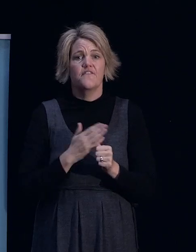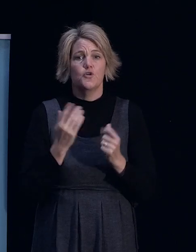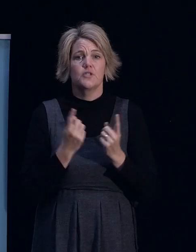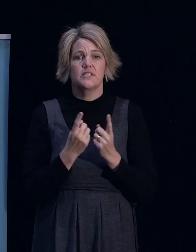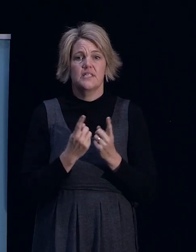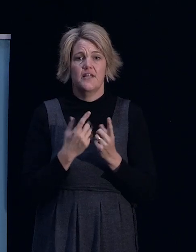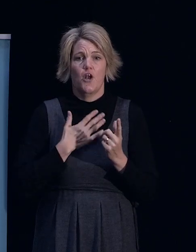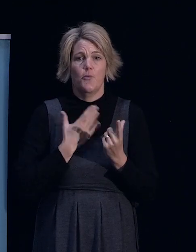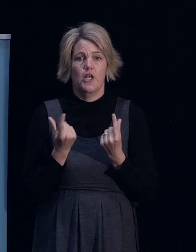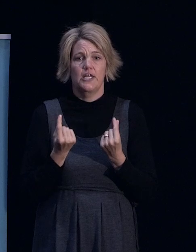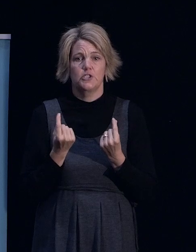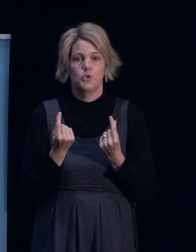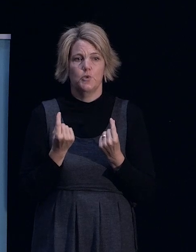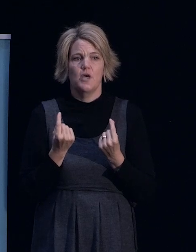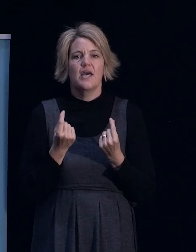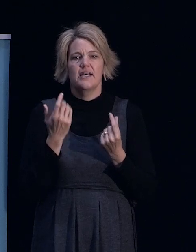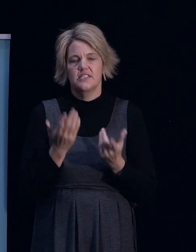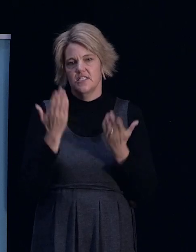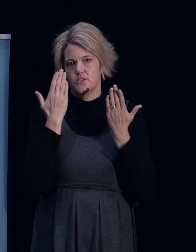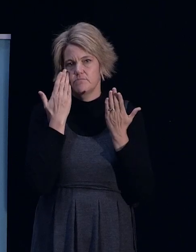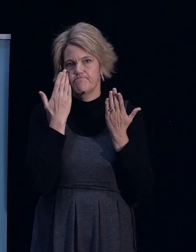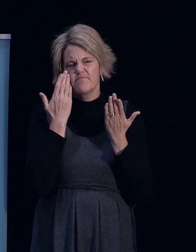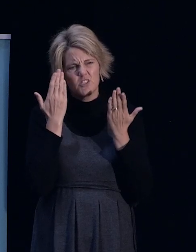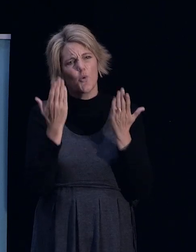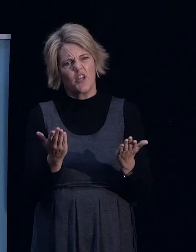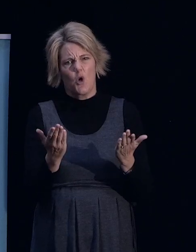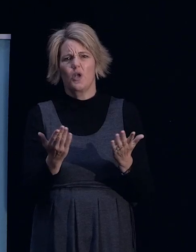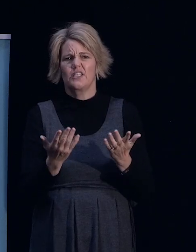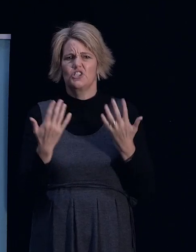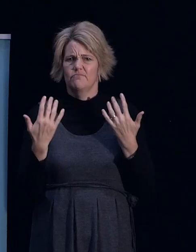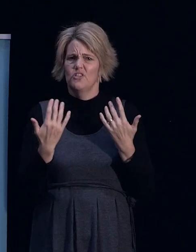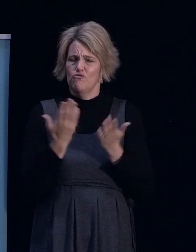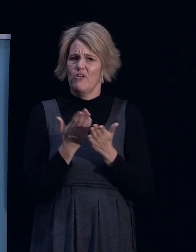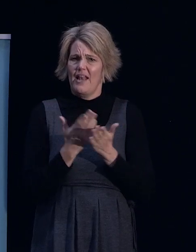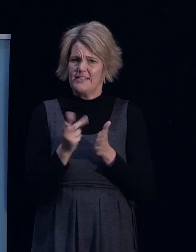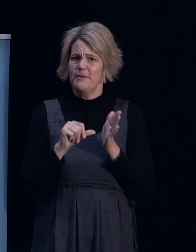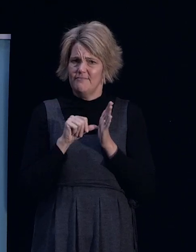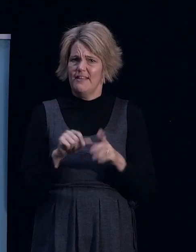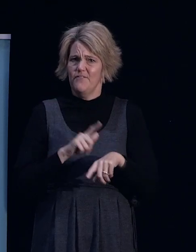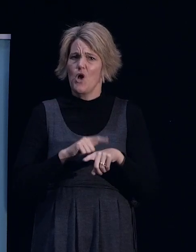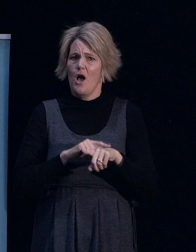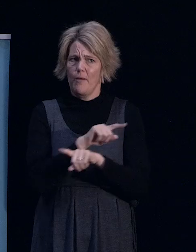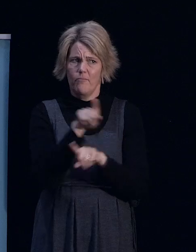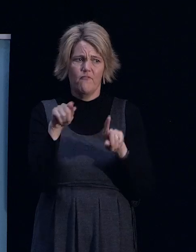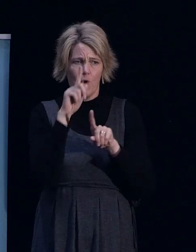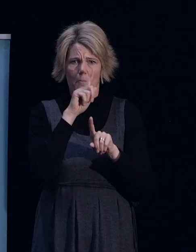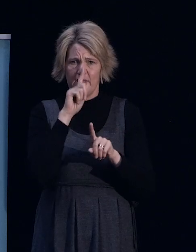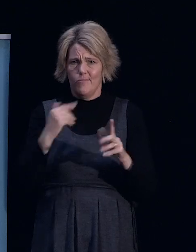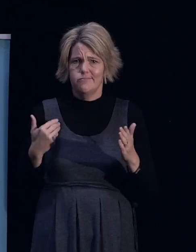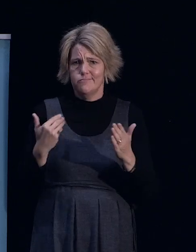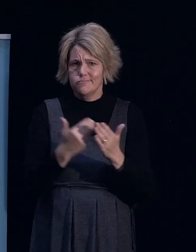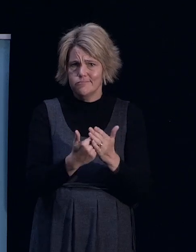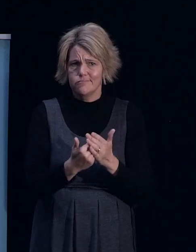previous sessions is just acknowledge how hard things have been and are for people right through this whole